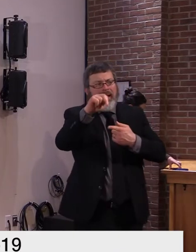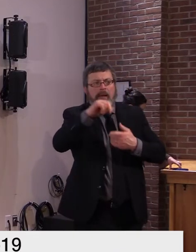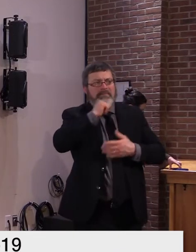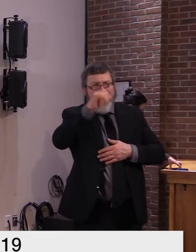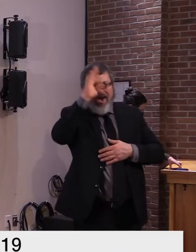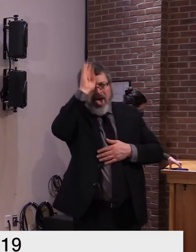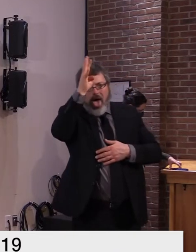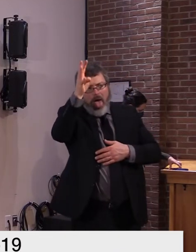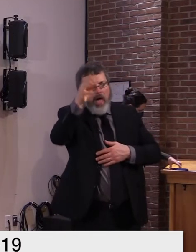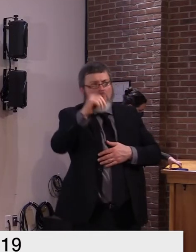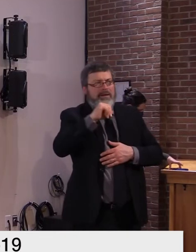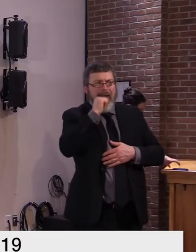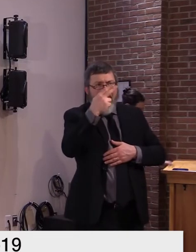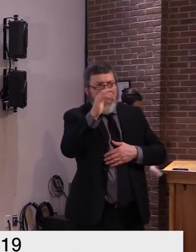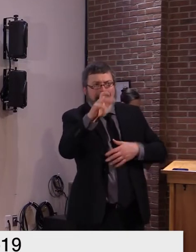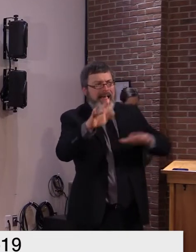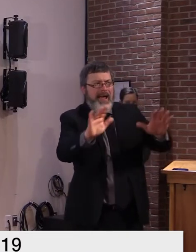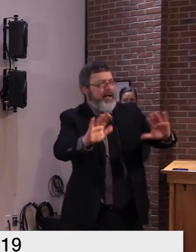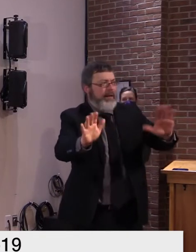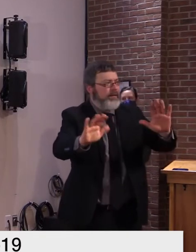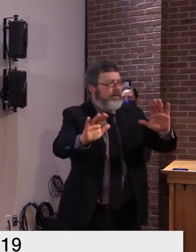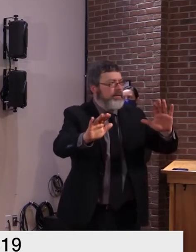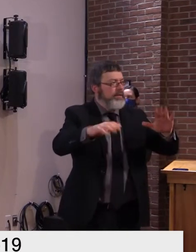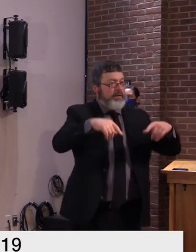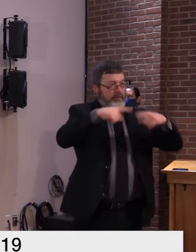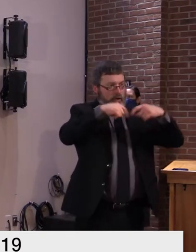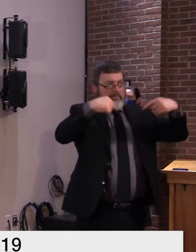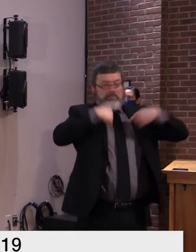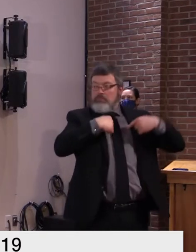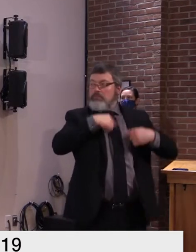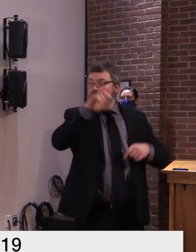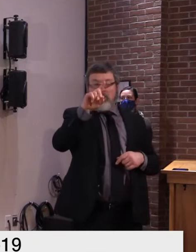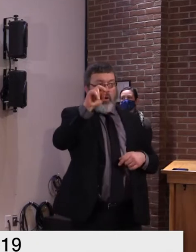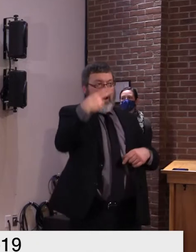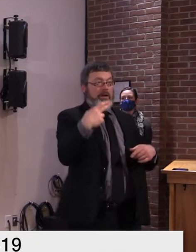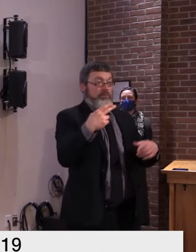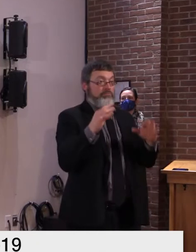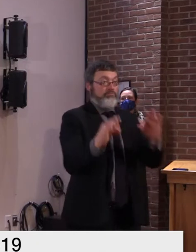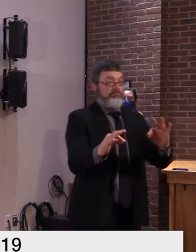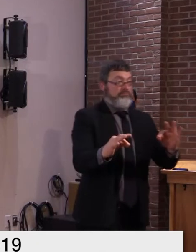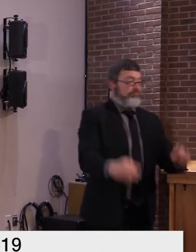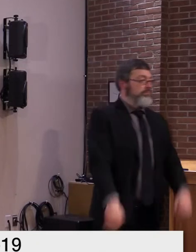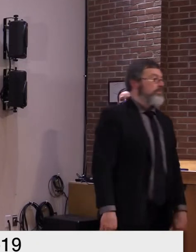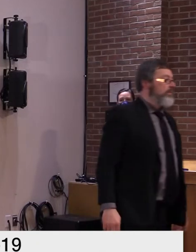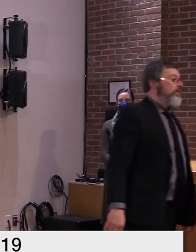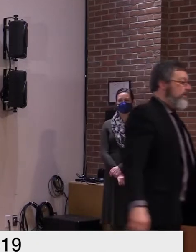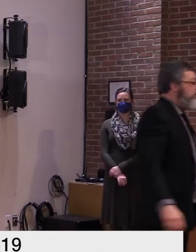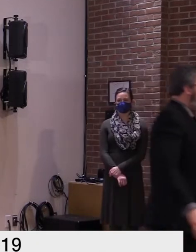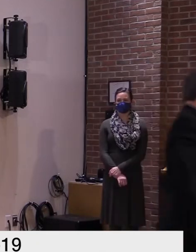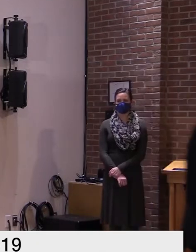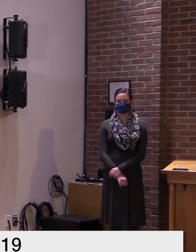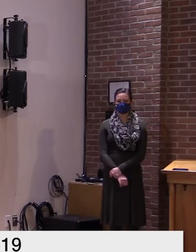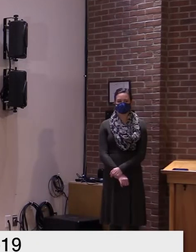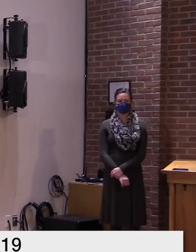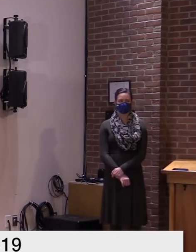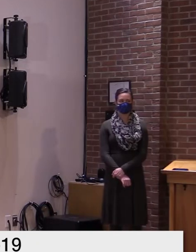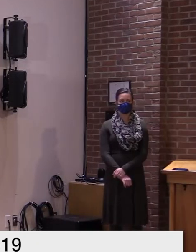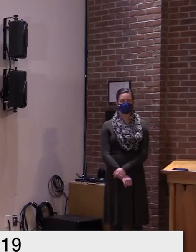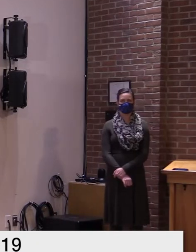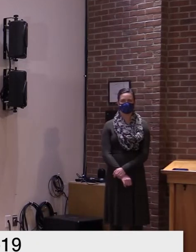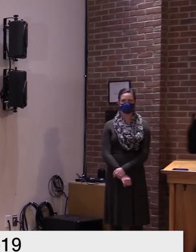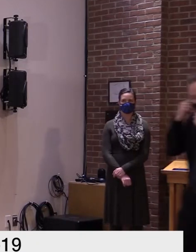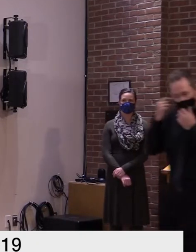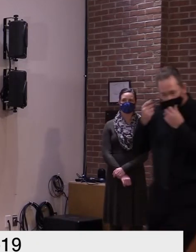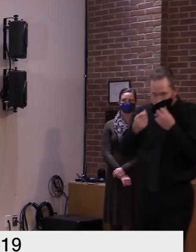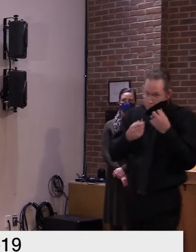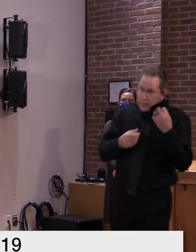i'll turn this back to the governor thank you dr levine we'll now open